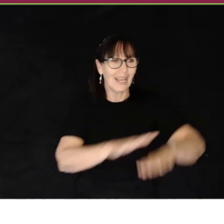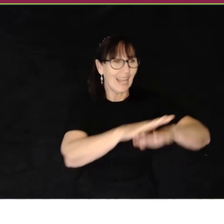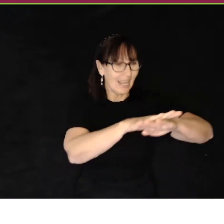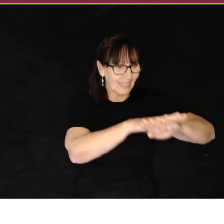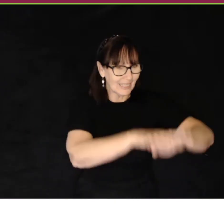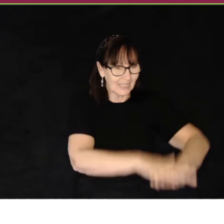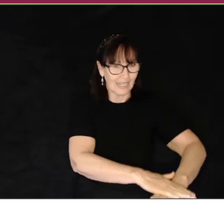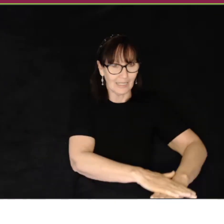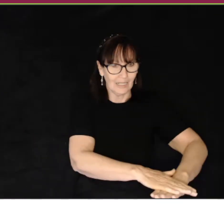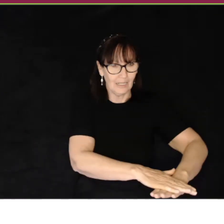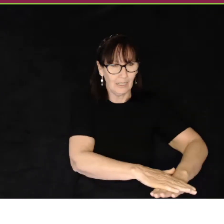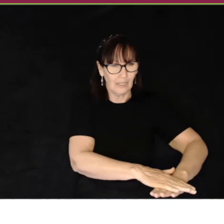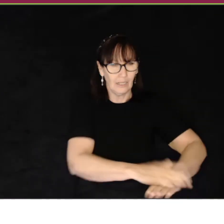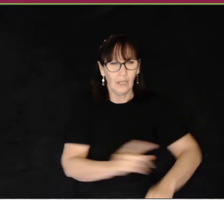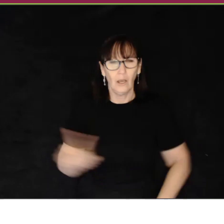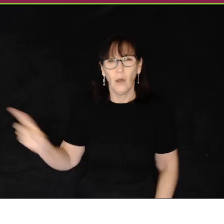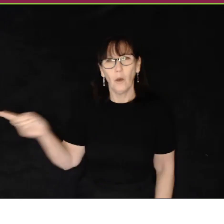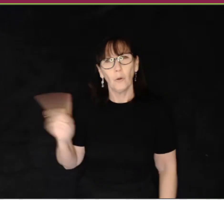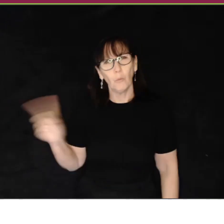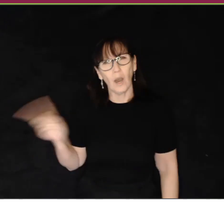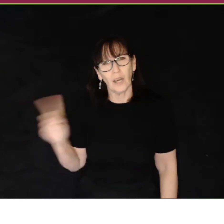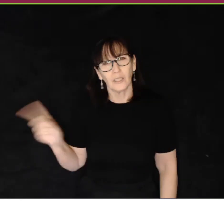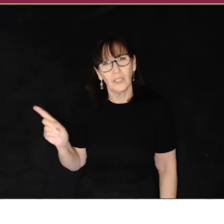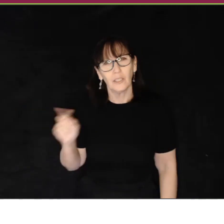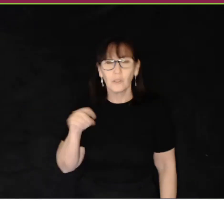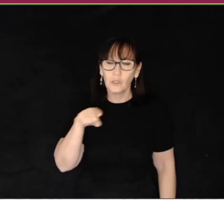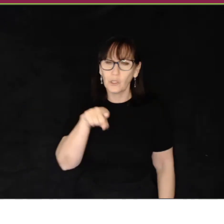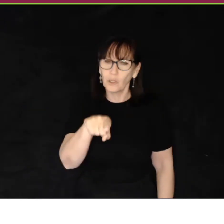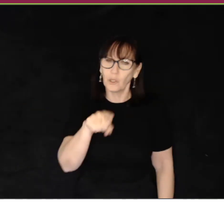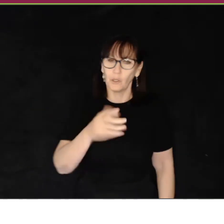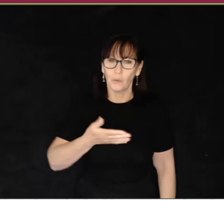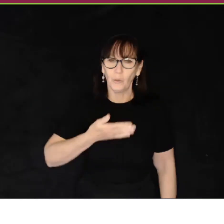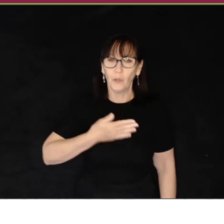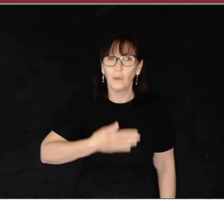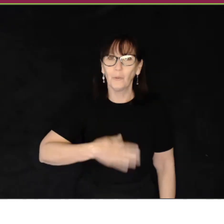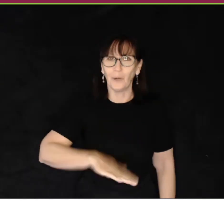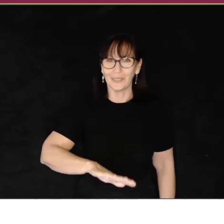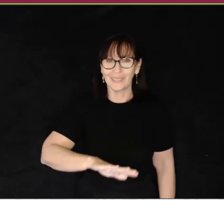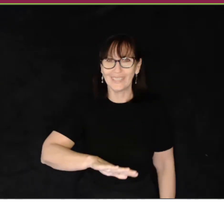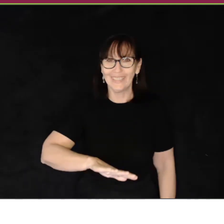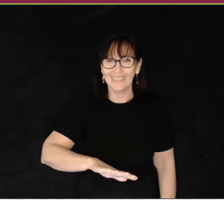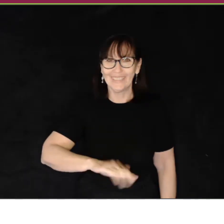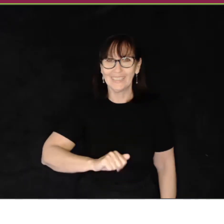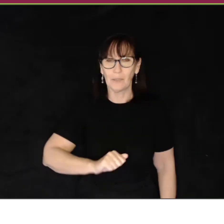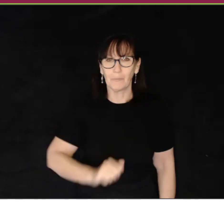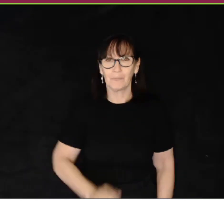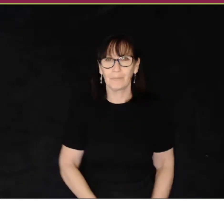and sit. What do you want?